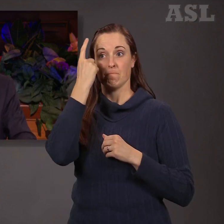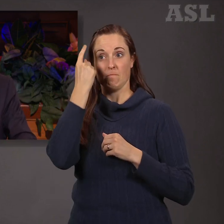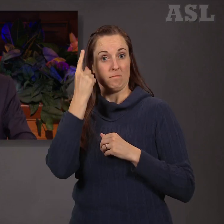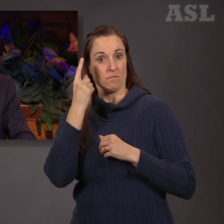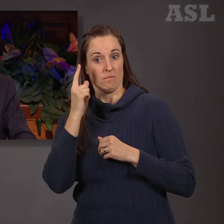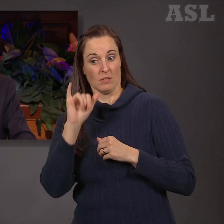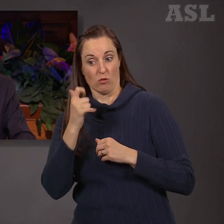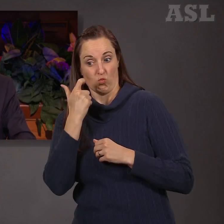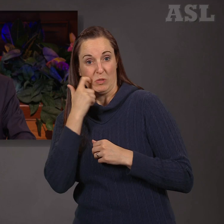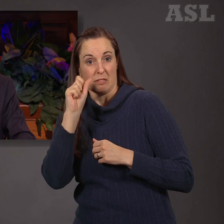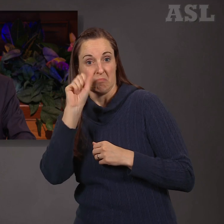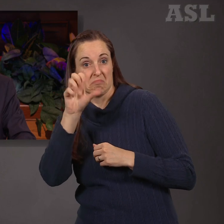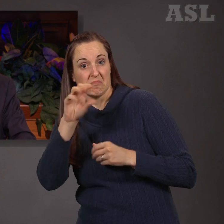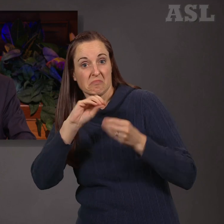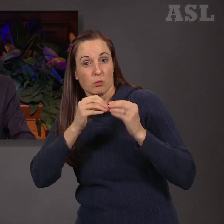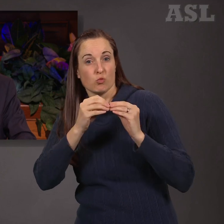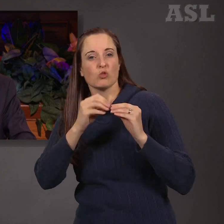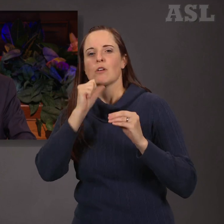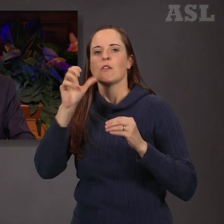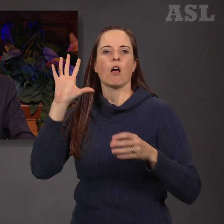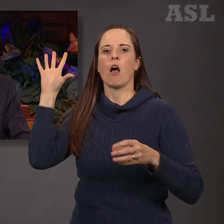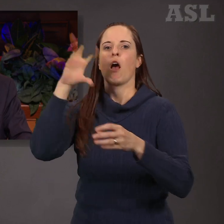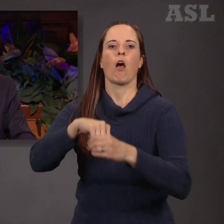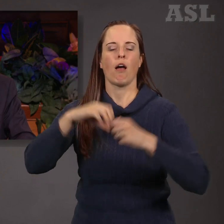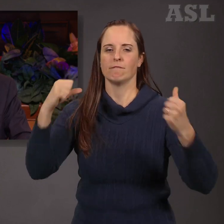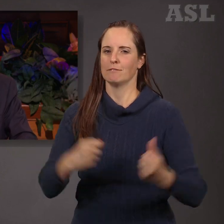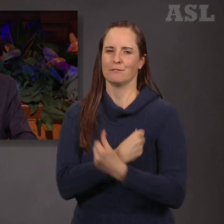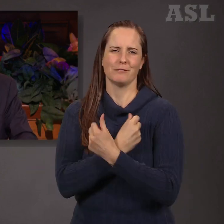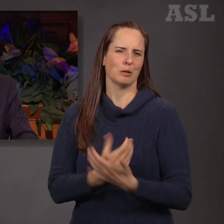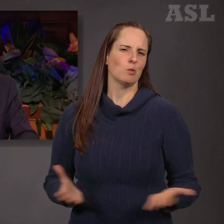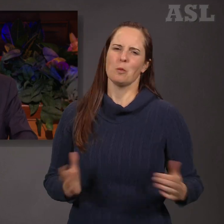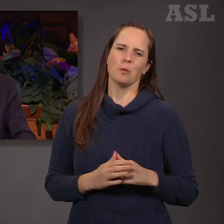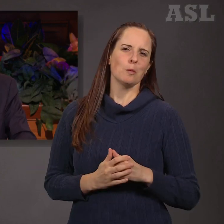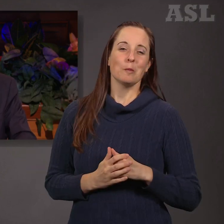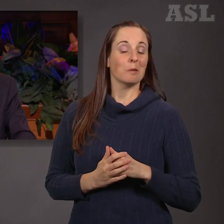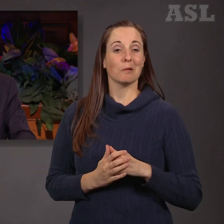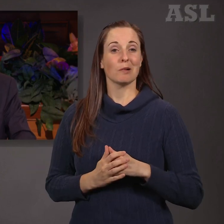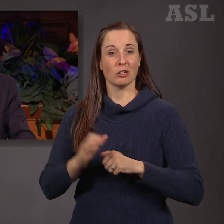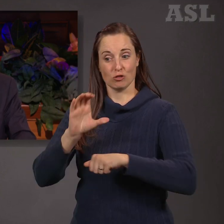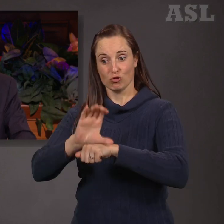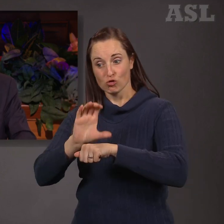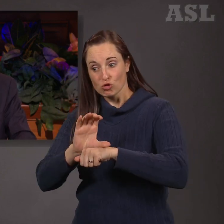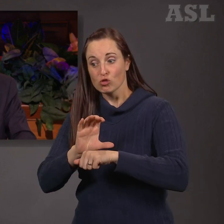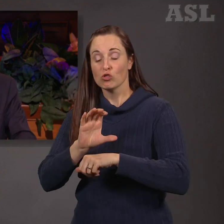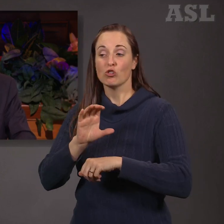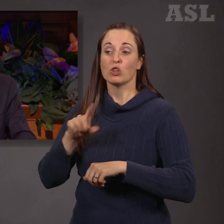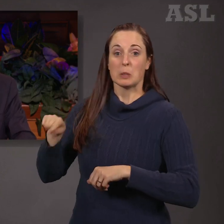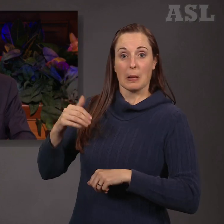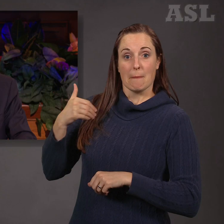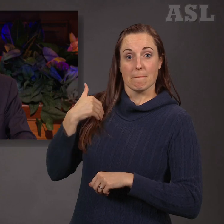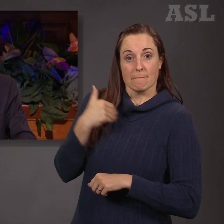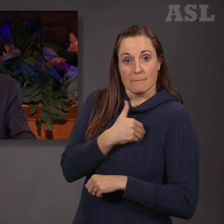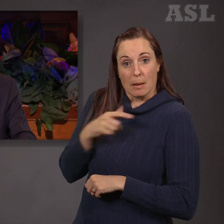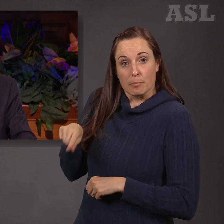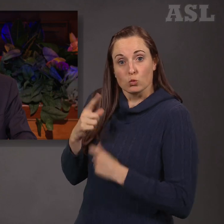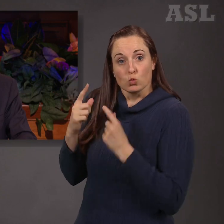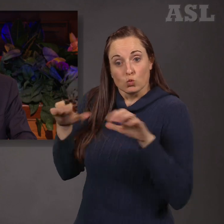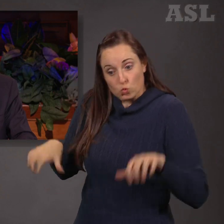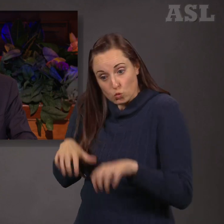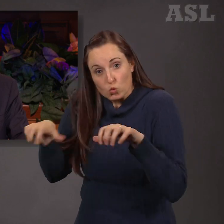report of our giving and helping. They do not include the personal services our members give individually